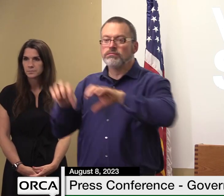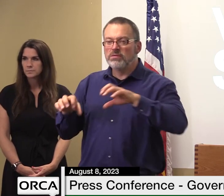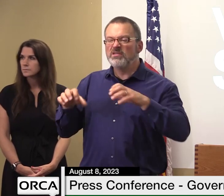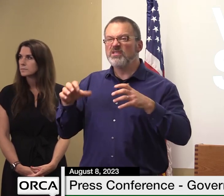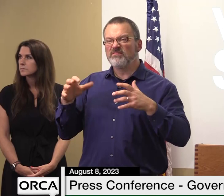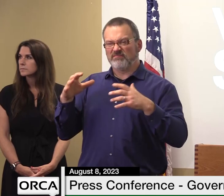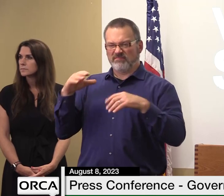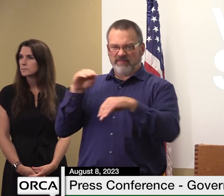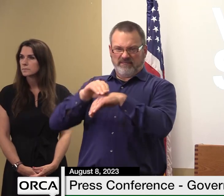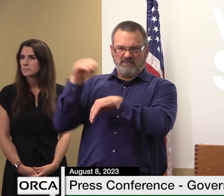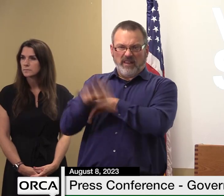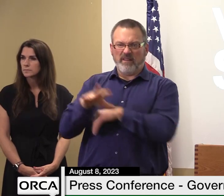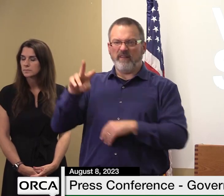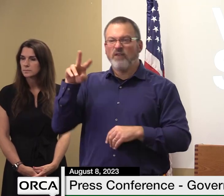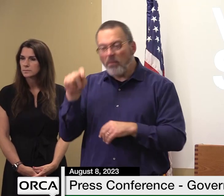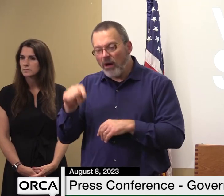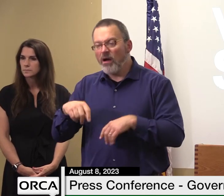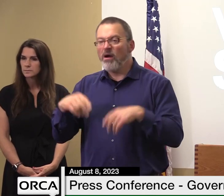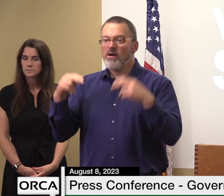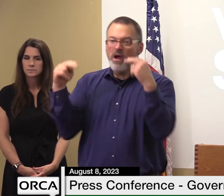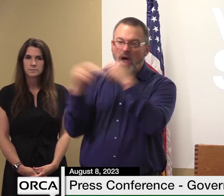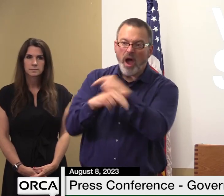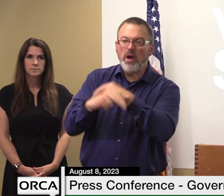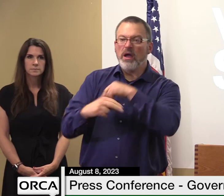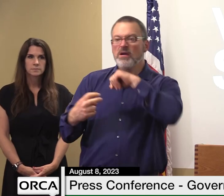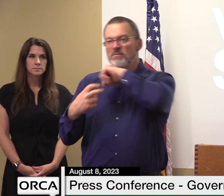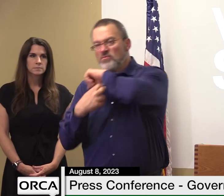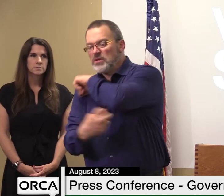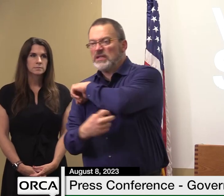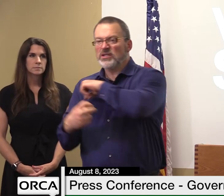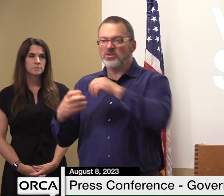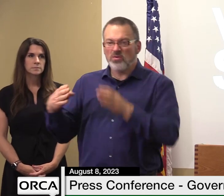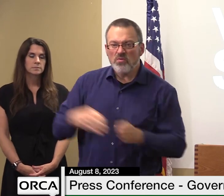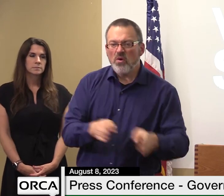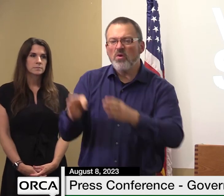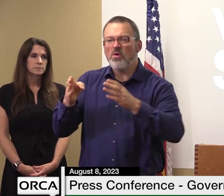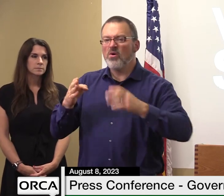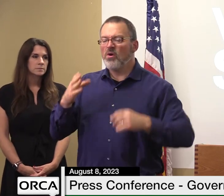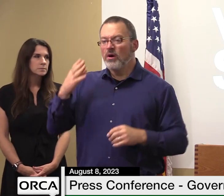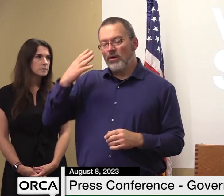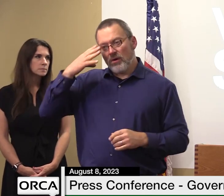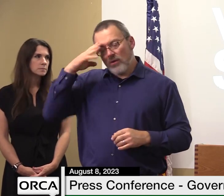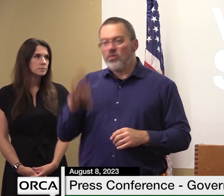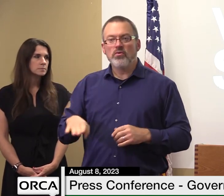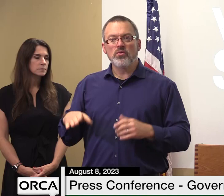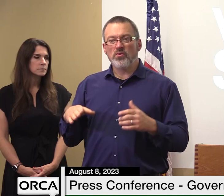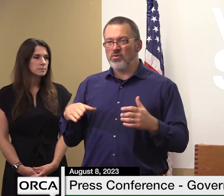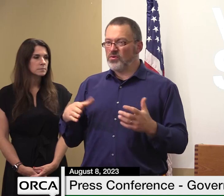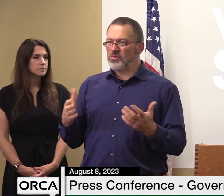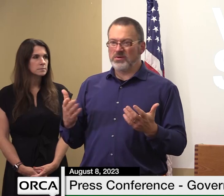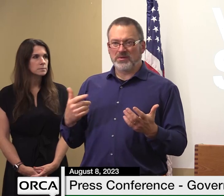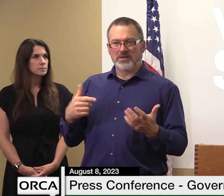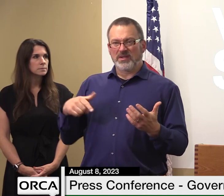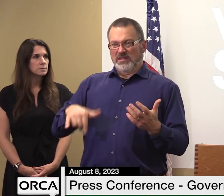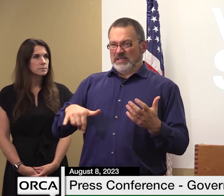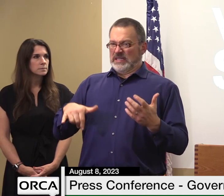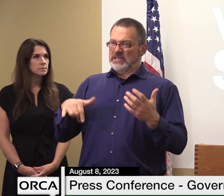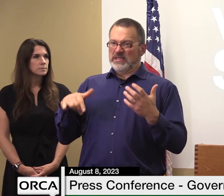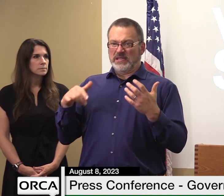who have been key partners during the emergency and will be equally as important as we rebuild